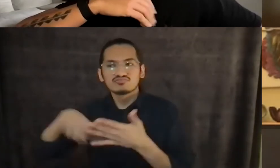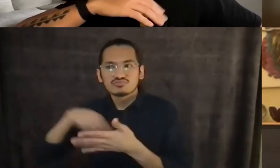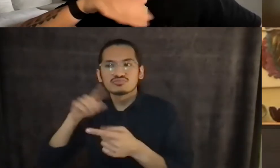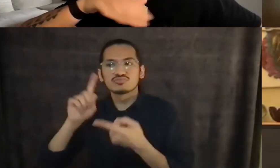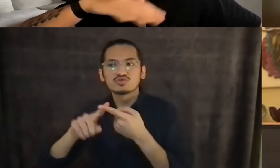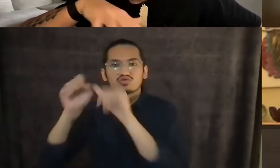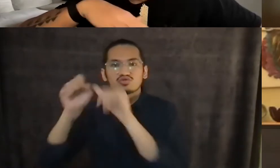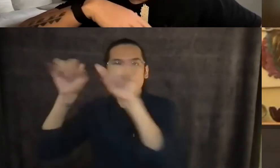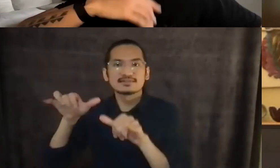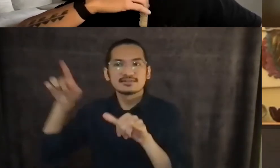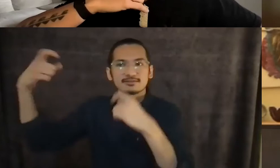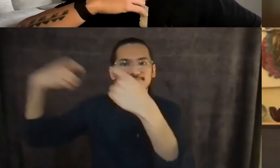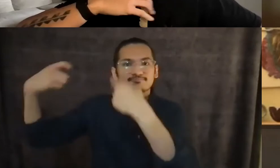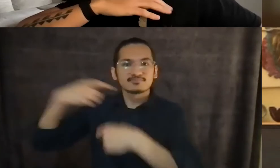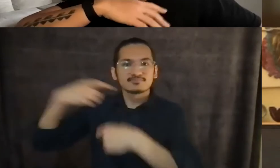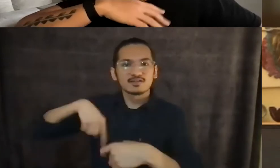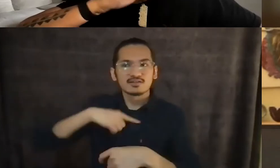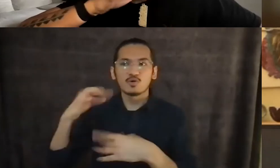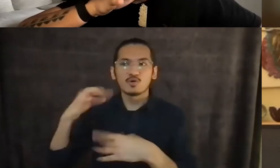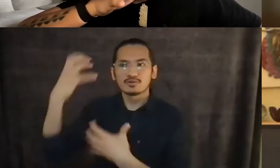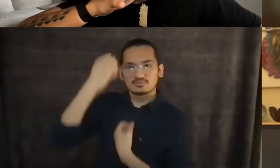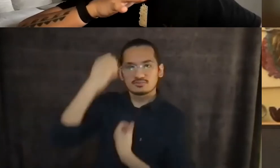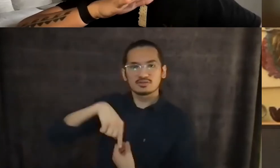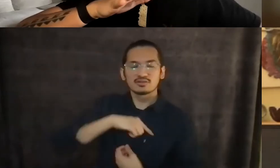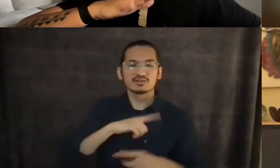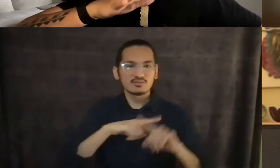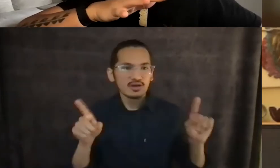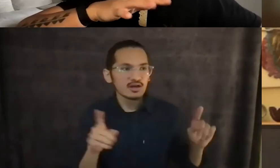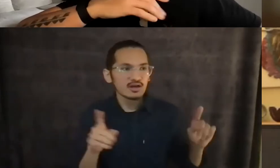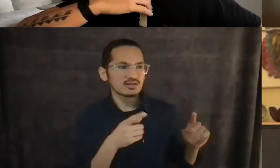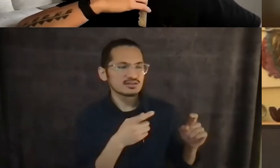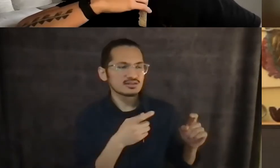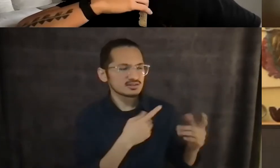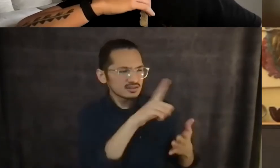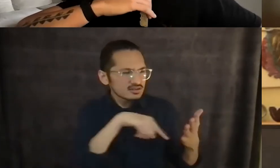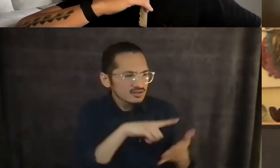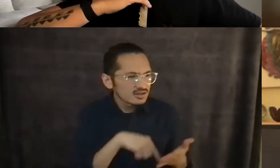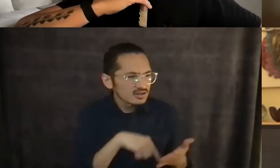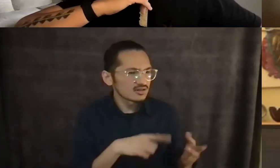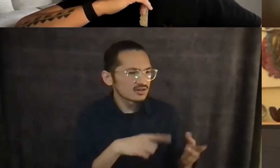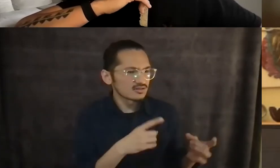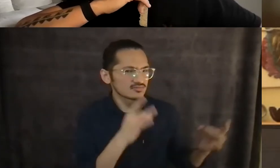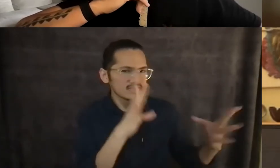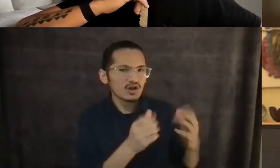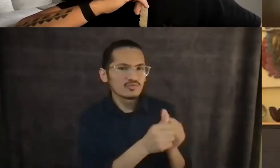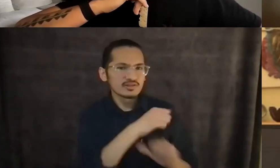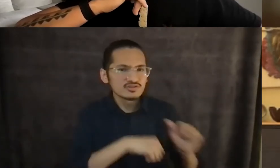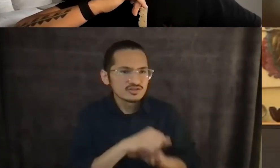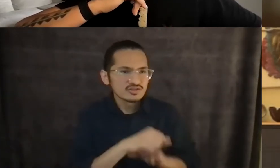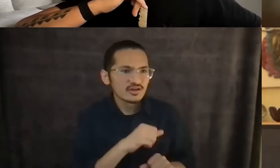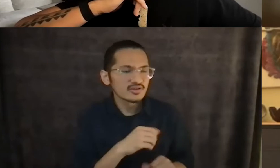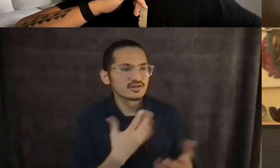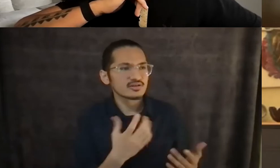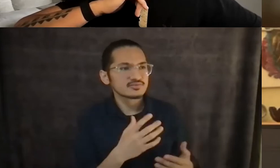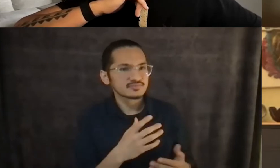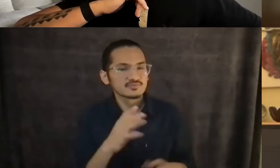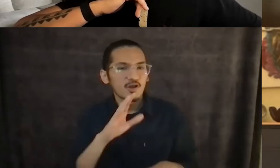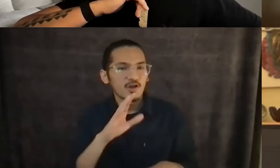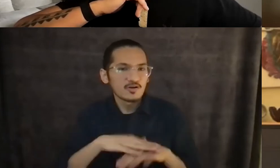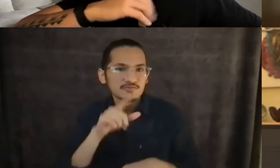that's why you shouldn't follow me on twitter because that's where i'm just hard on everything and everyone for no reason i'm kind of just an asshole um